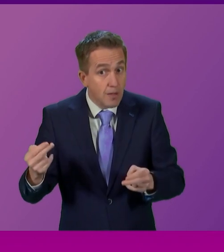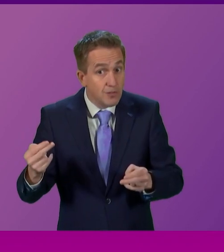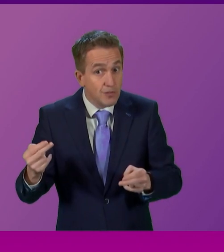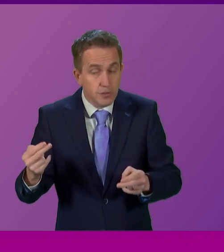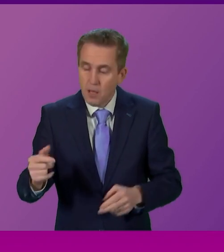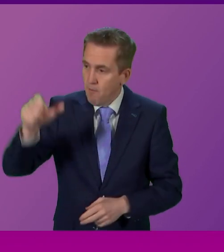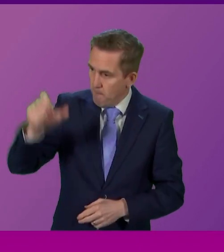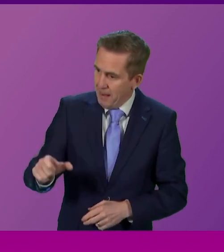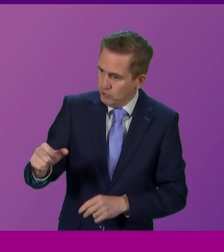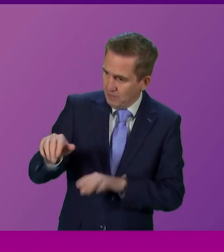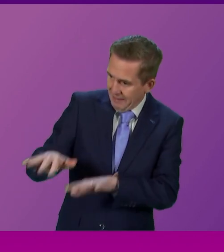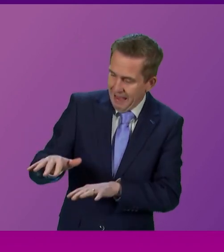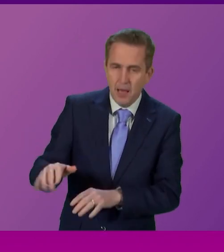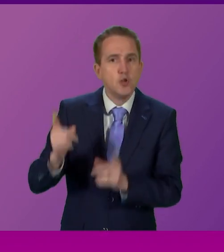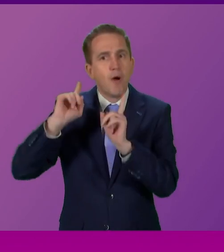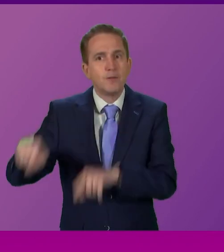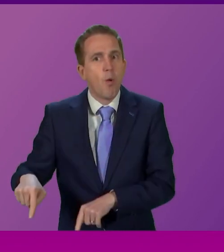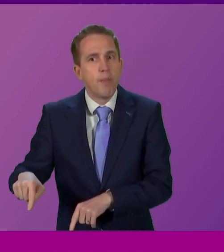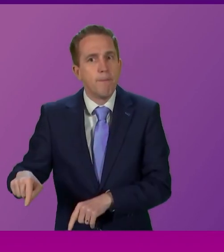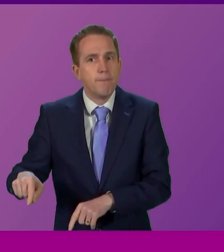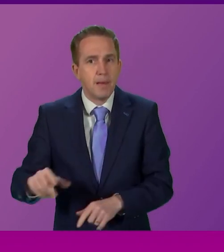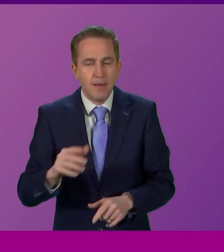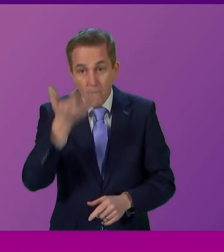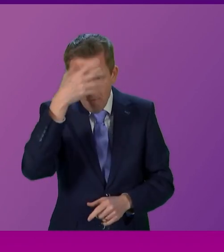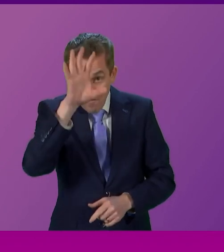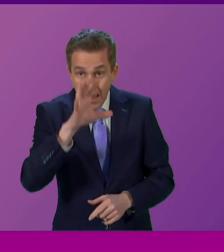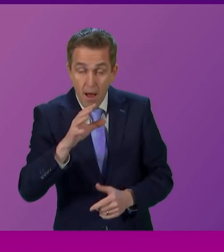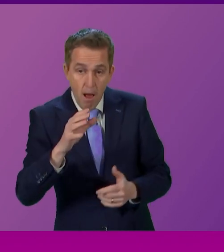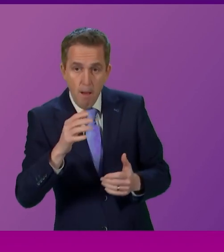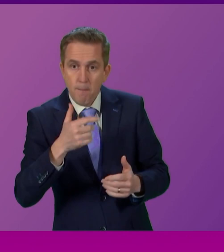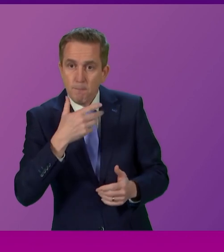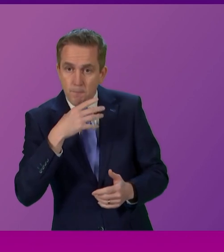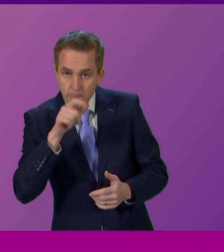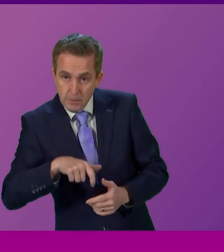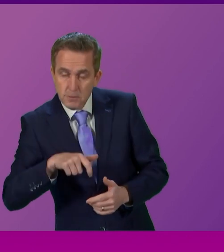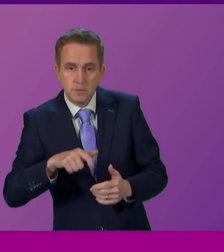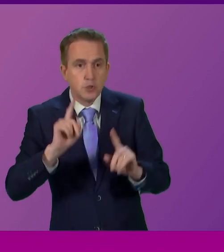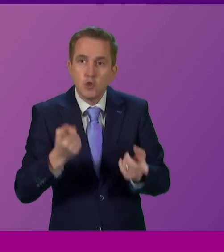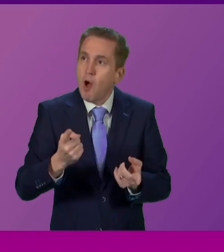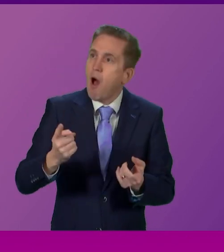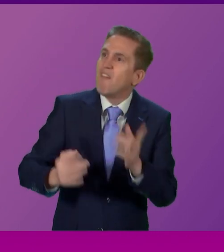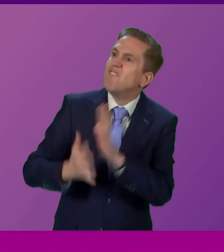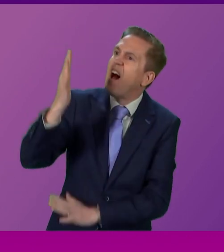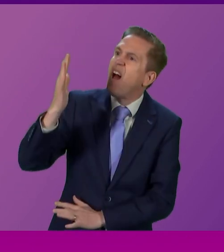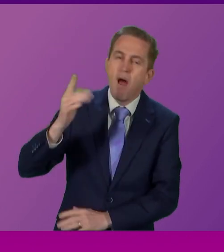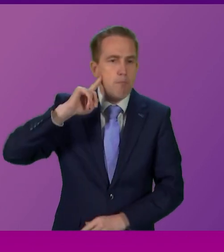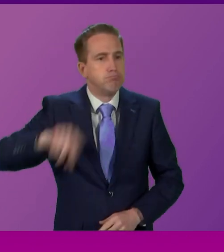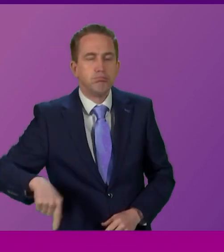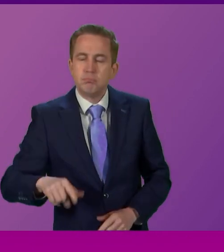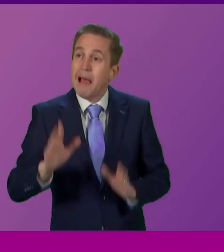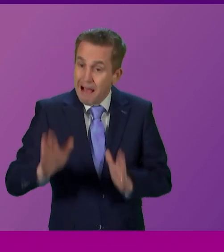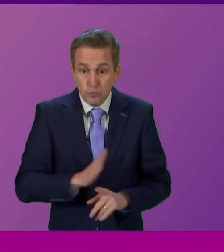ignore a patient and do what you want. If you are a firefighter, you don't get to ignore a burning building and do something else.